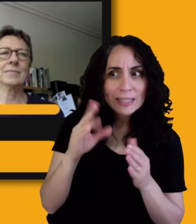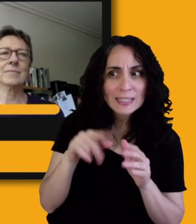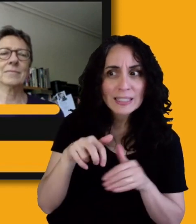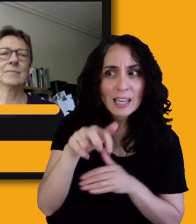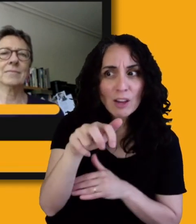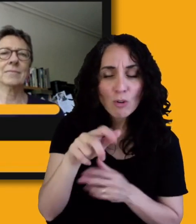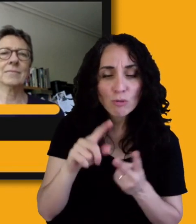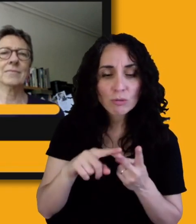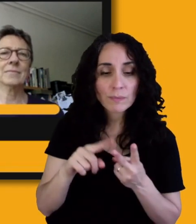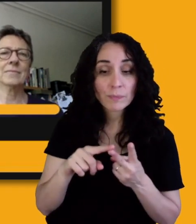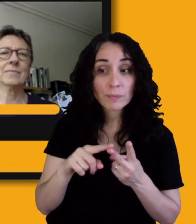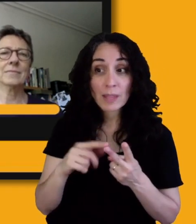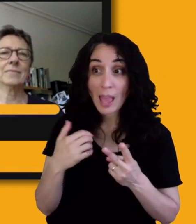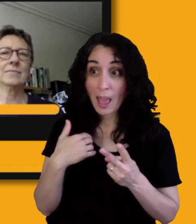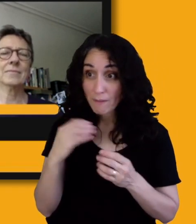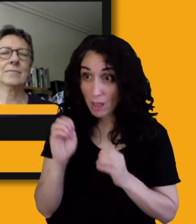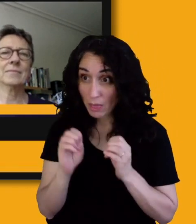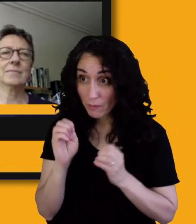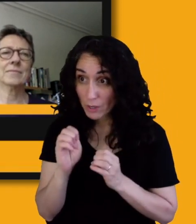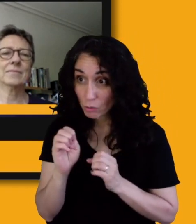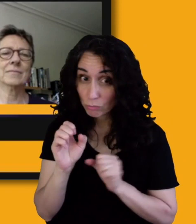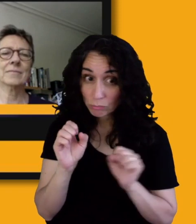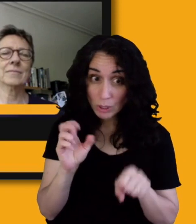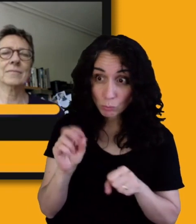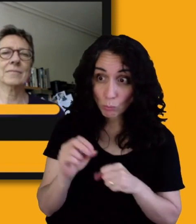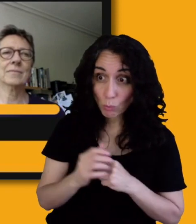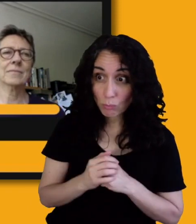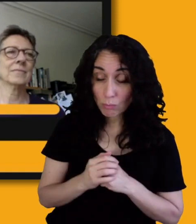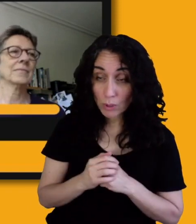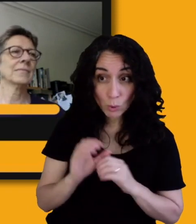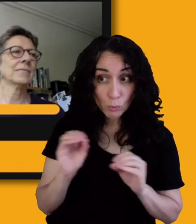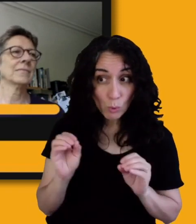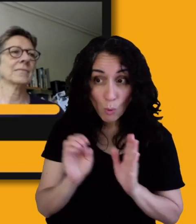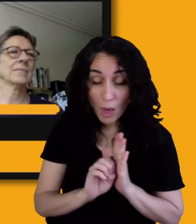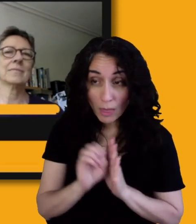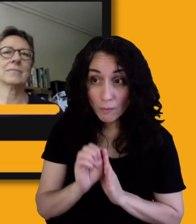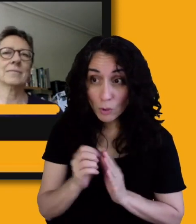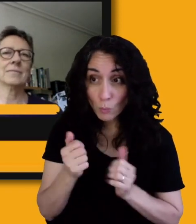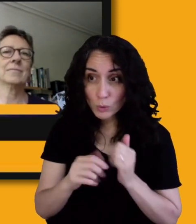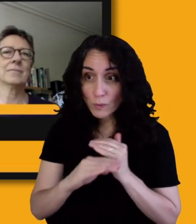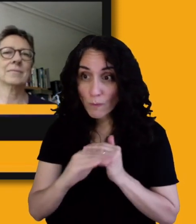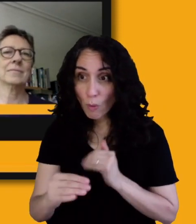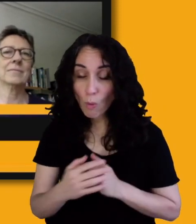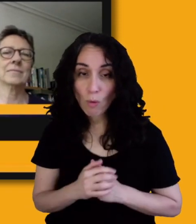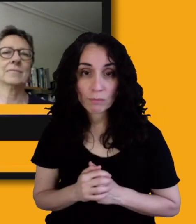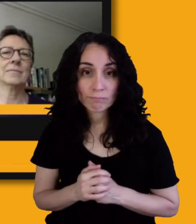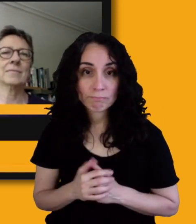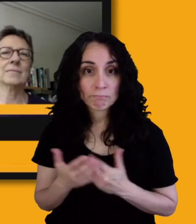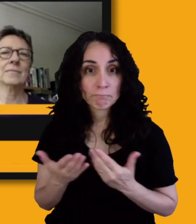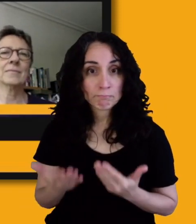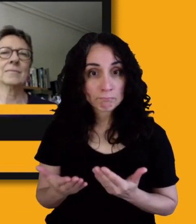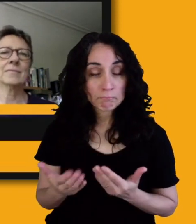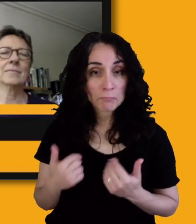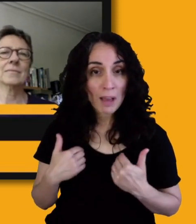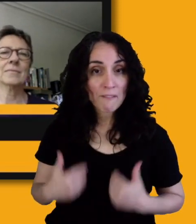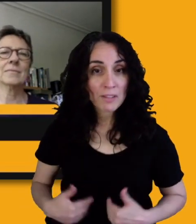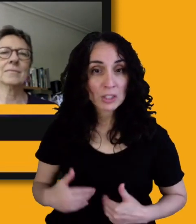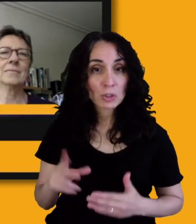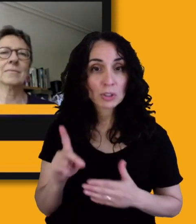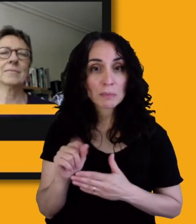elevator if there is one? And if there's not, what floor am I going to be on? I would prefer as a person with a physical disability to